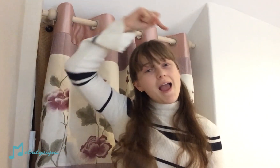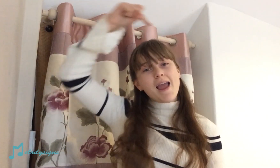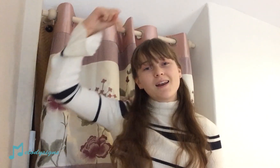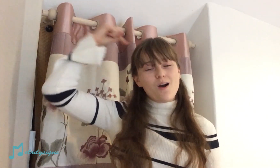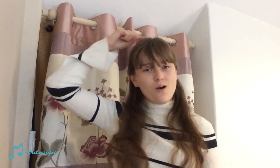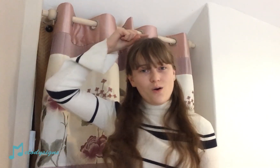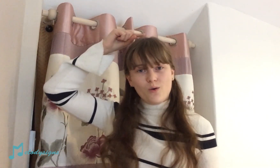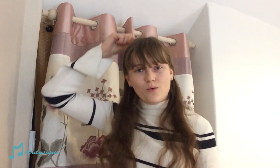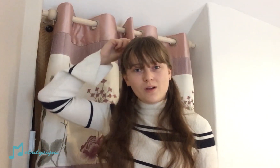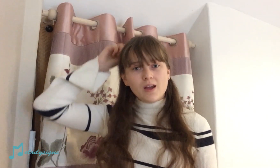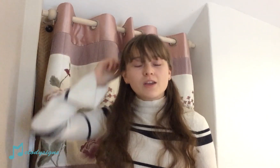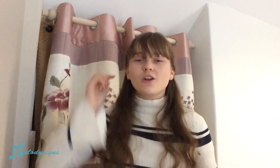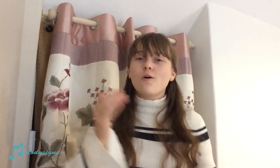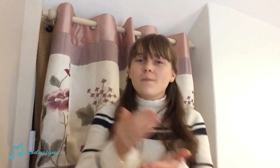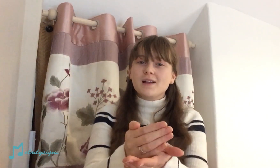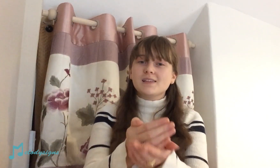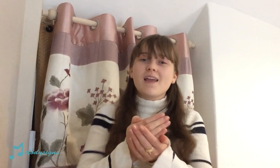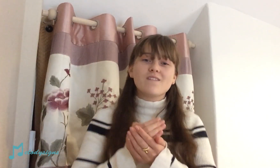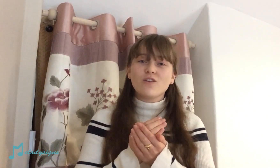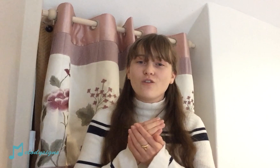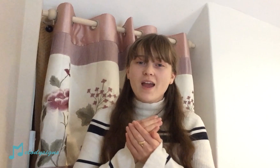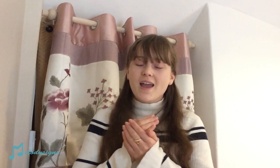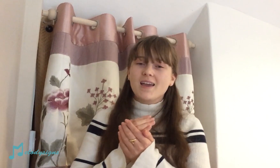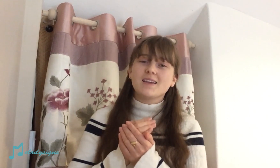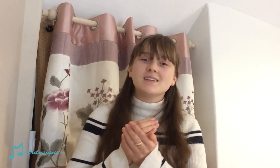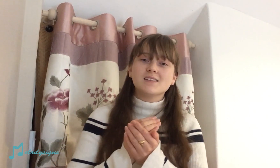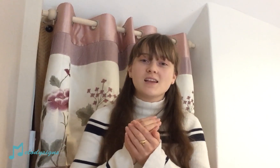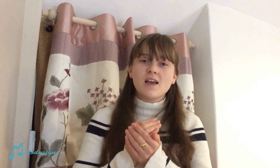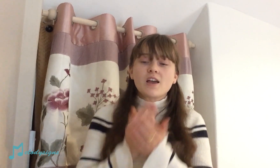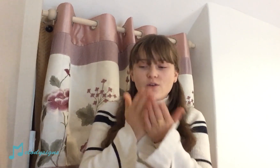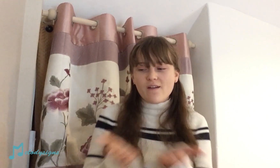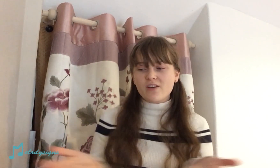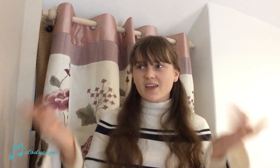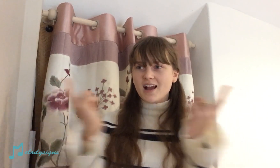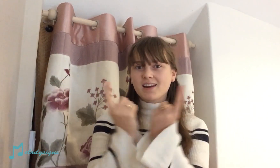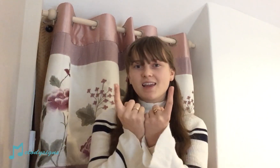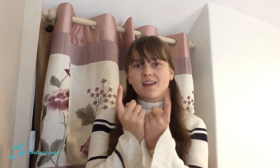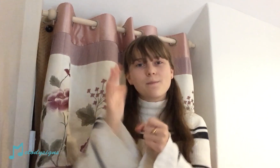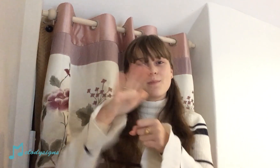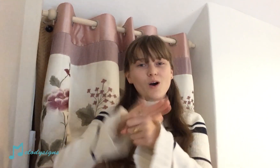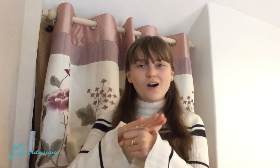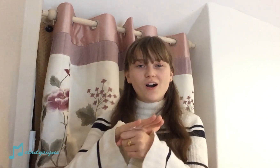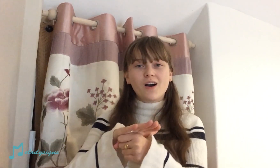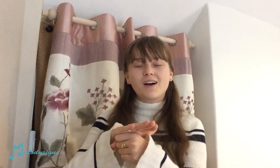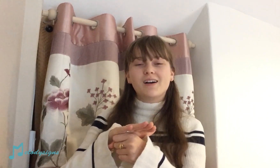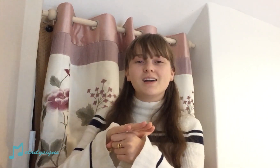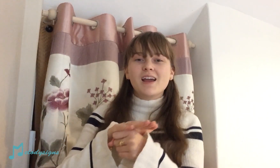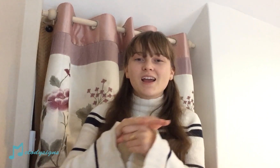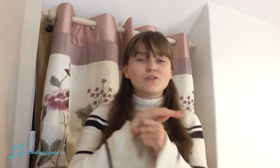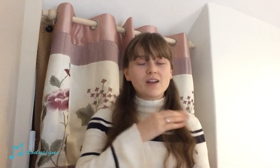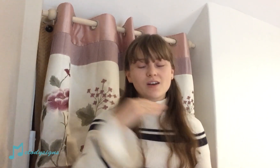halo You know you're my saving grace You're everything I need and more It's written